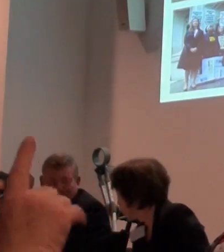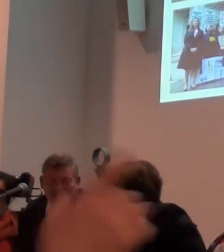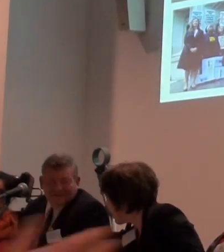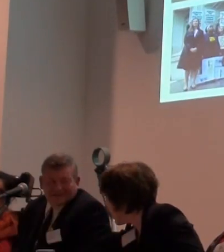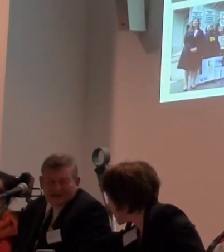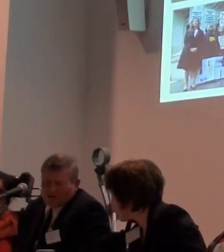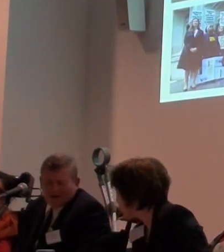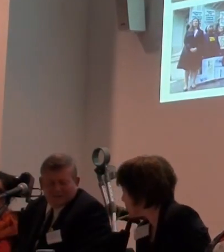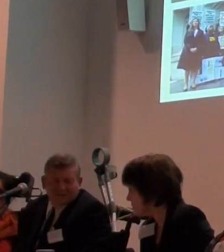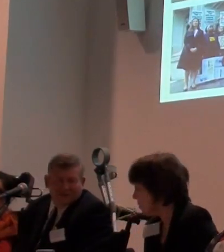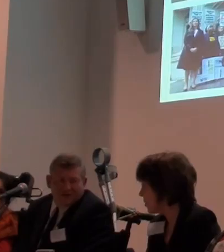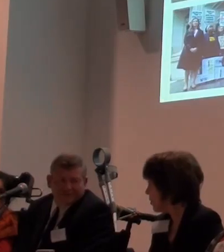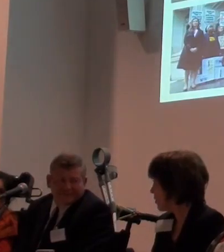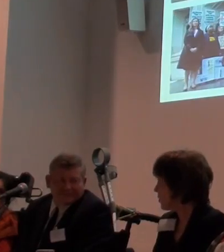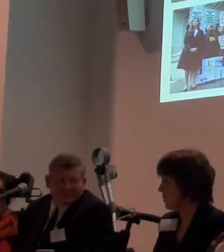Regan. Sorry.